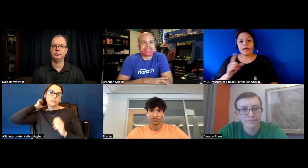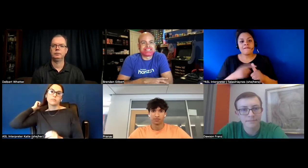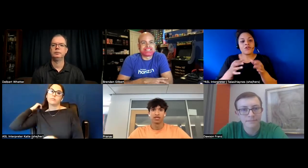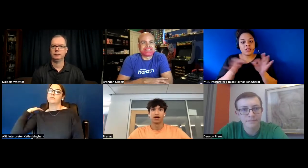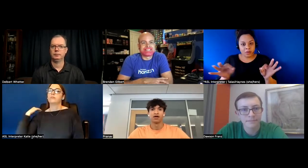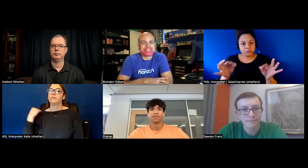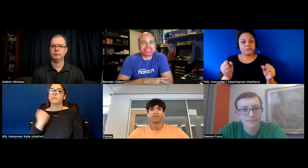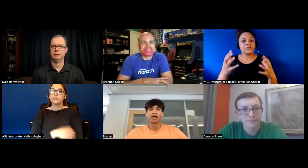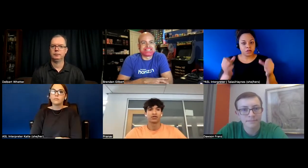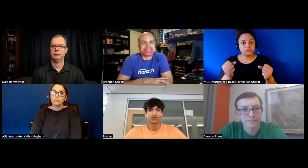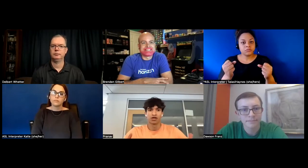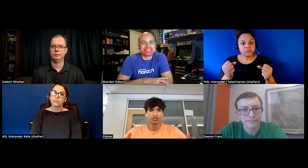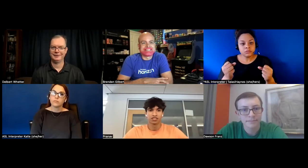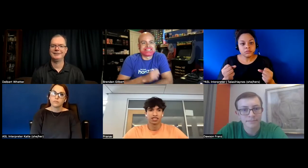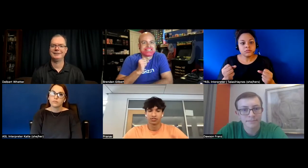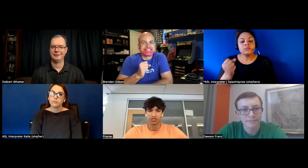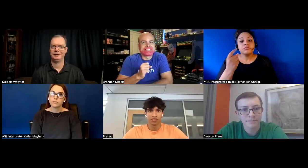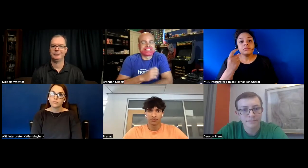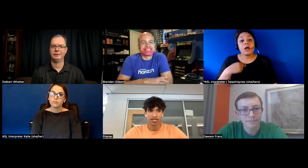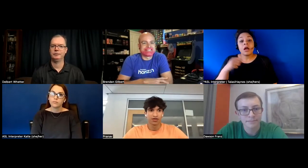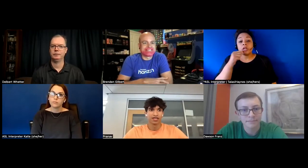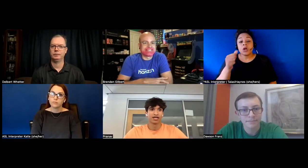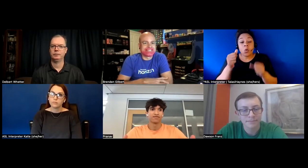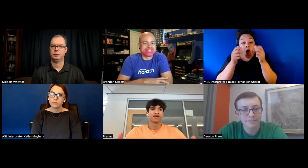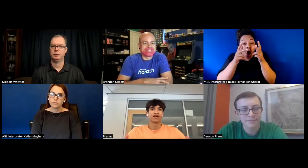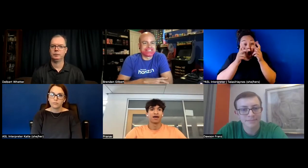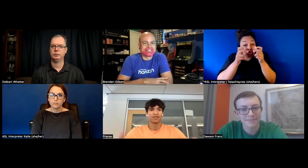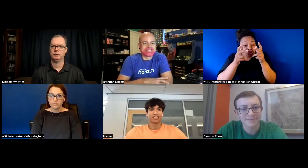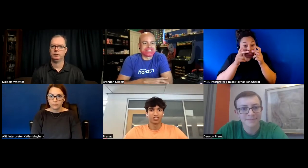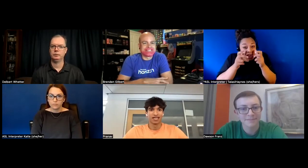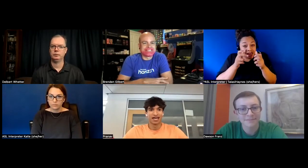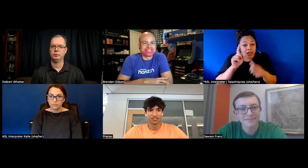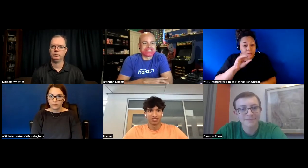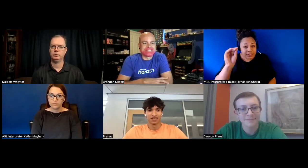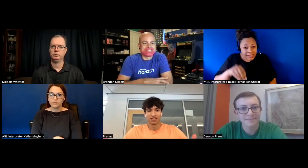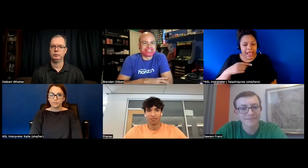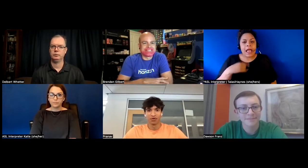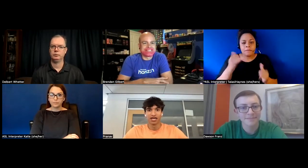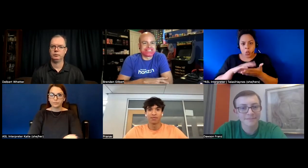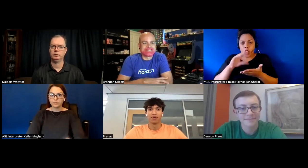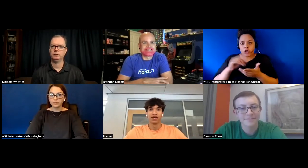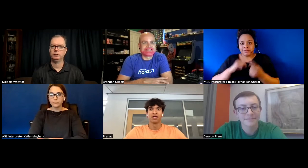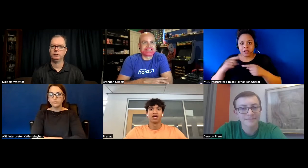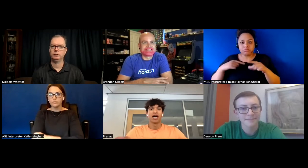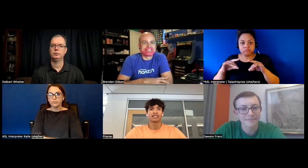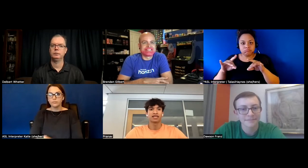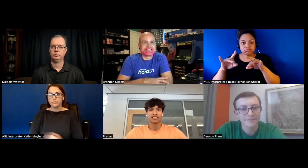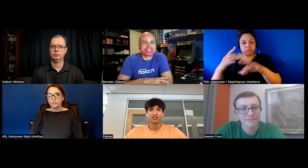um i don't understand sign language completely right now and i've i'm like learning how to sign a lot more now but i did my senior